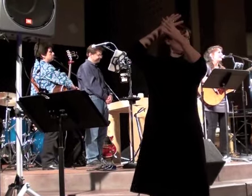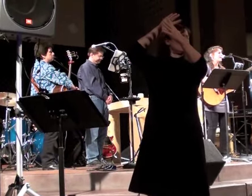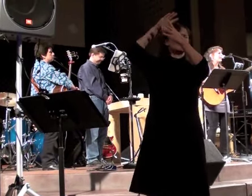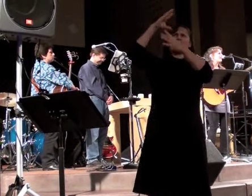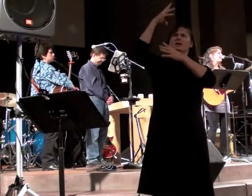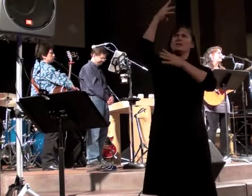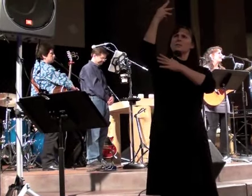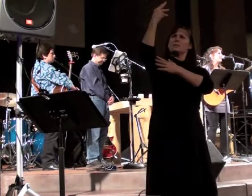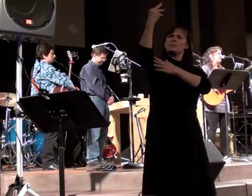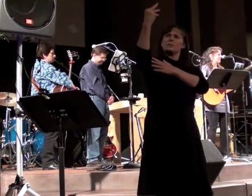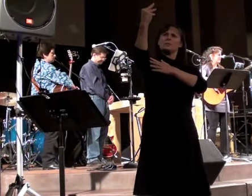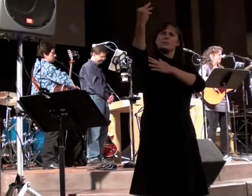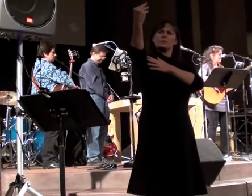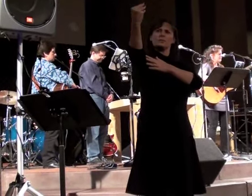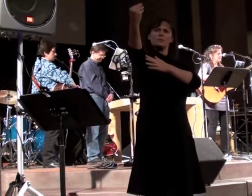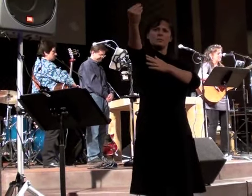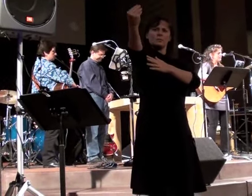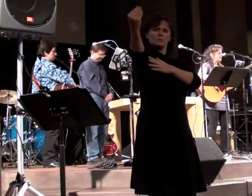face.